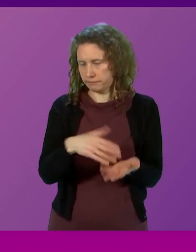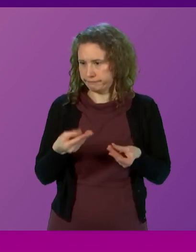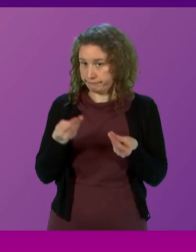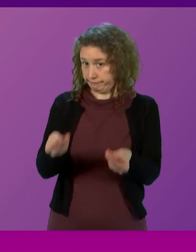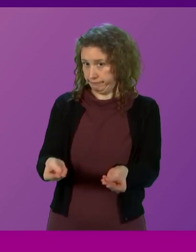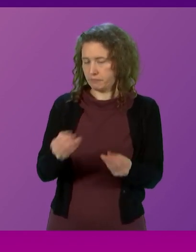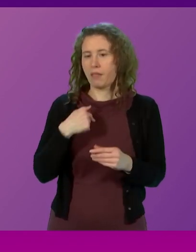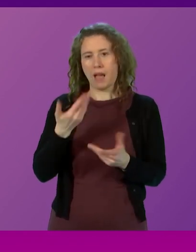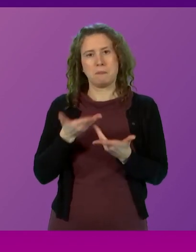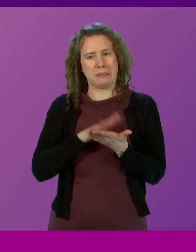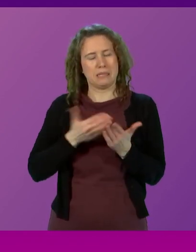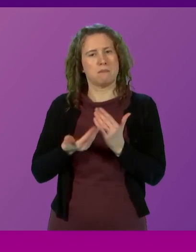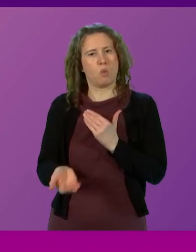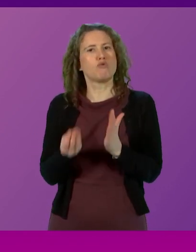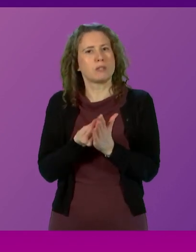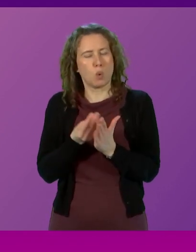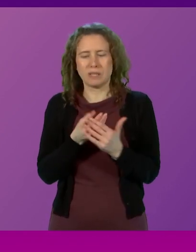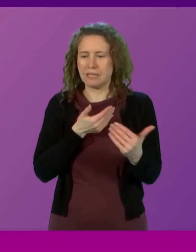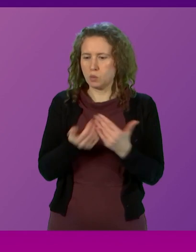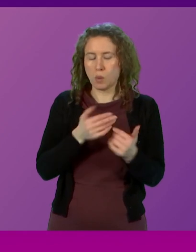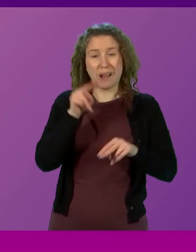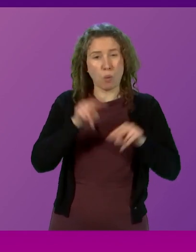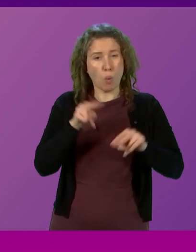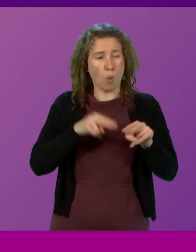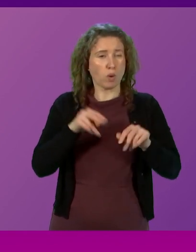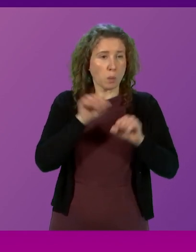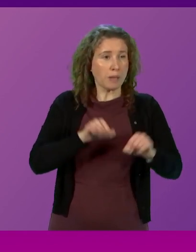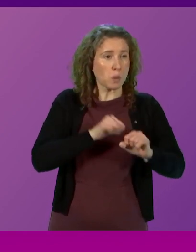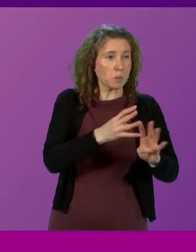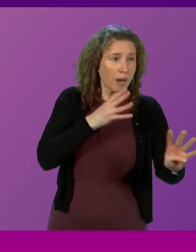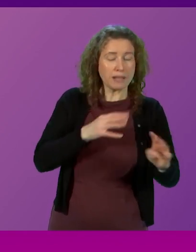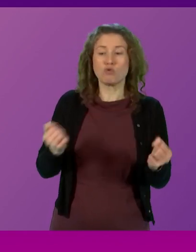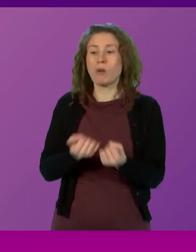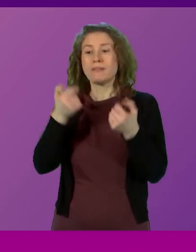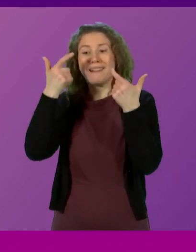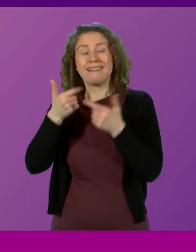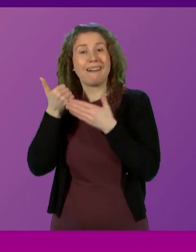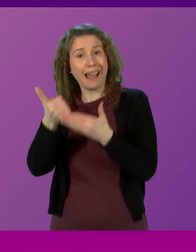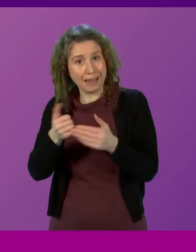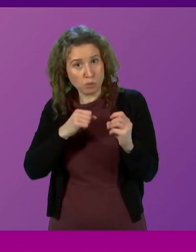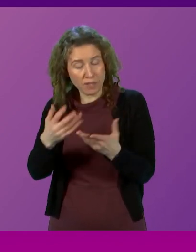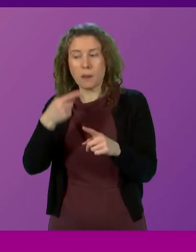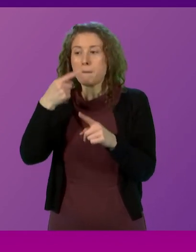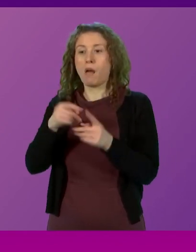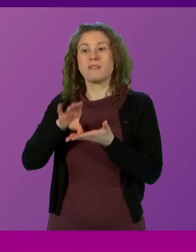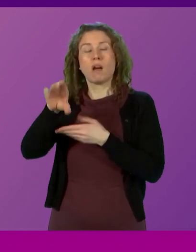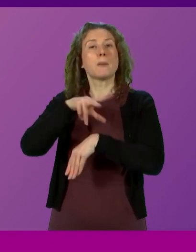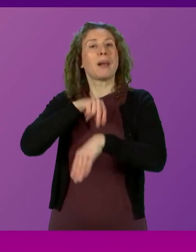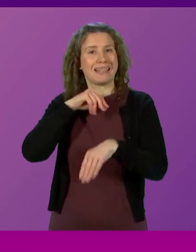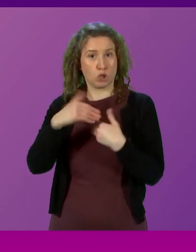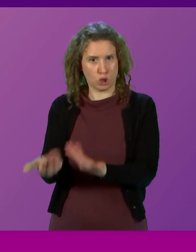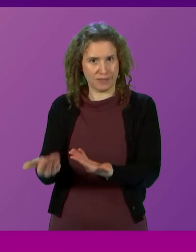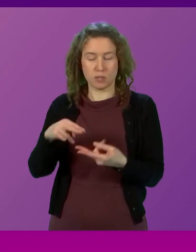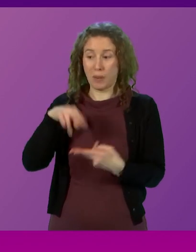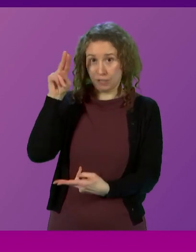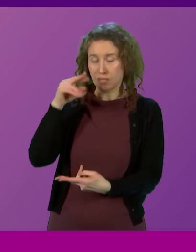This will provide resources to tackle court backlogs, strengthen legal aid provision and enable the funding of police services to increase